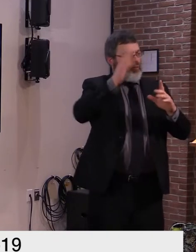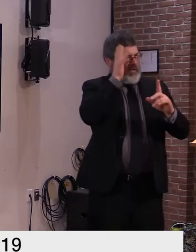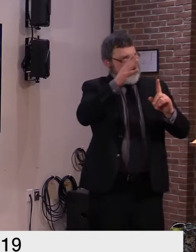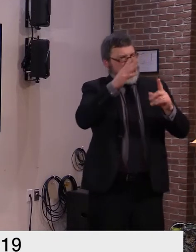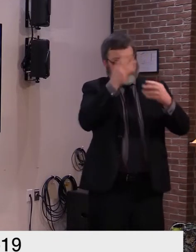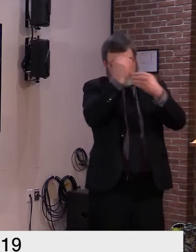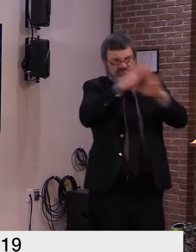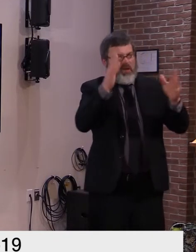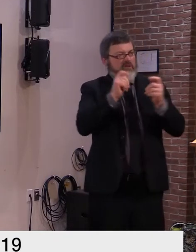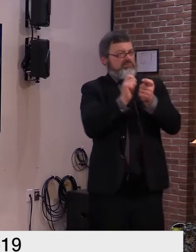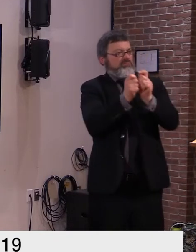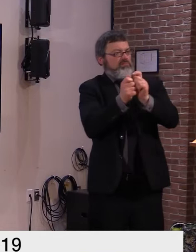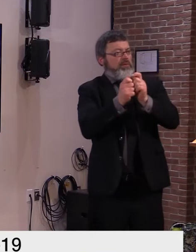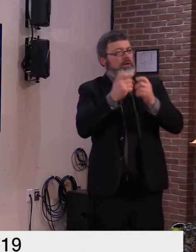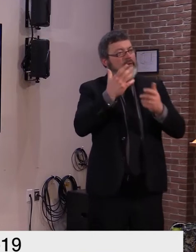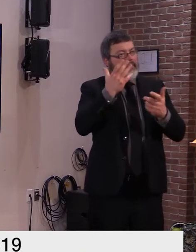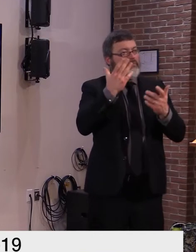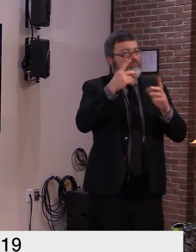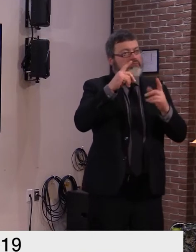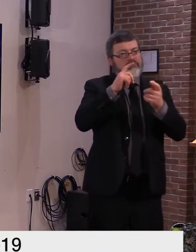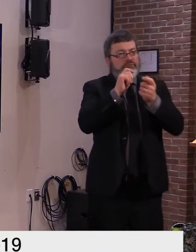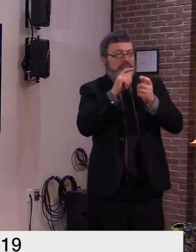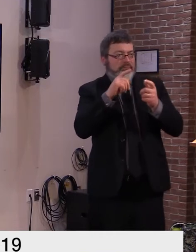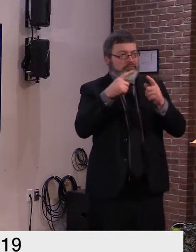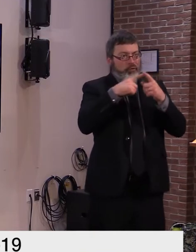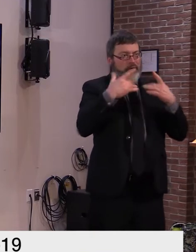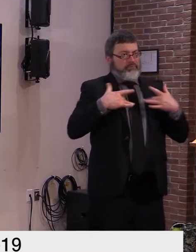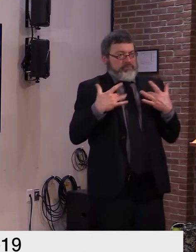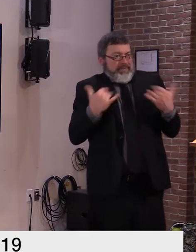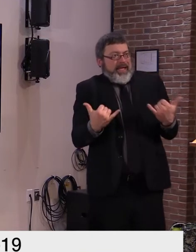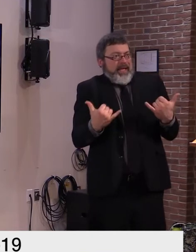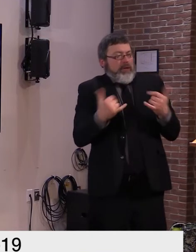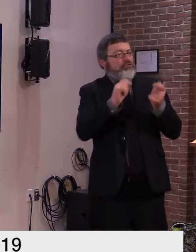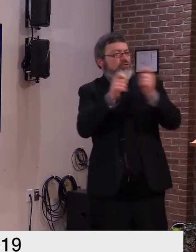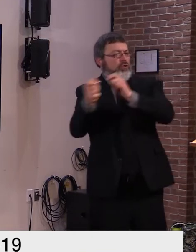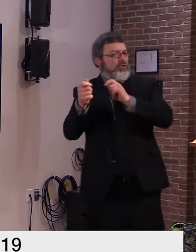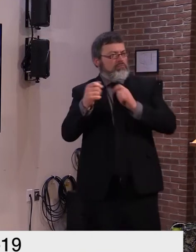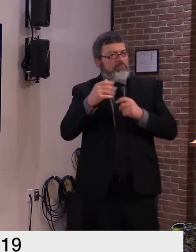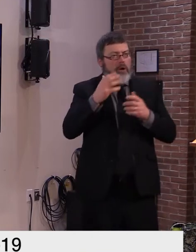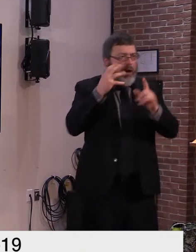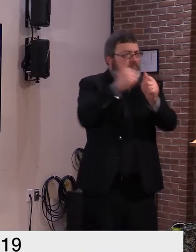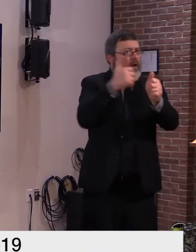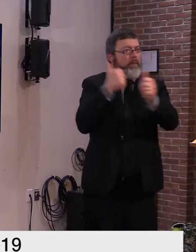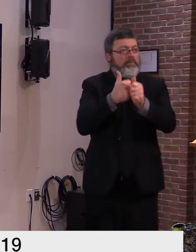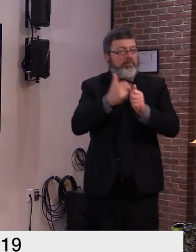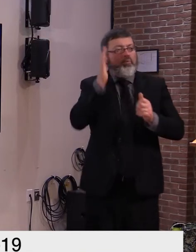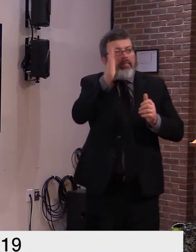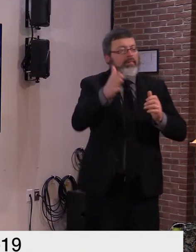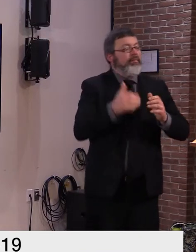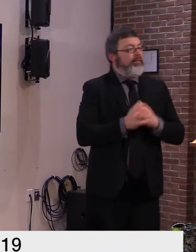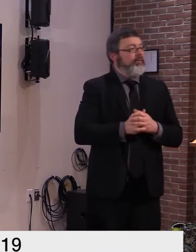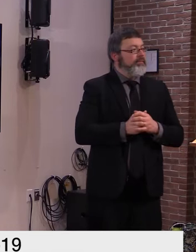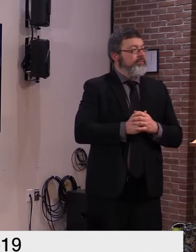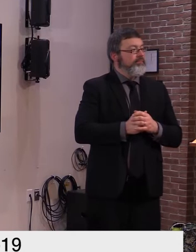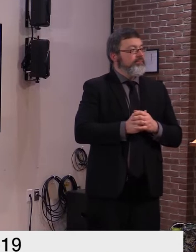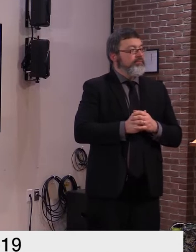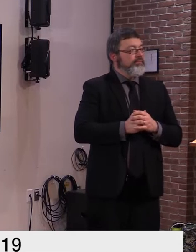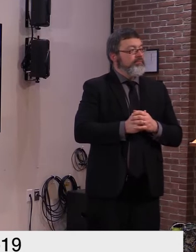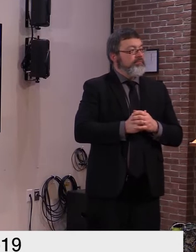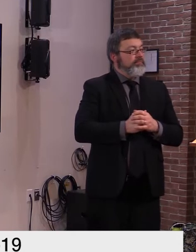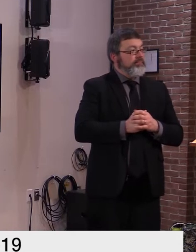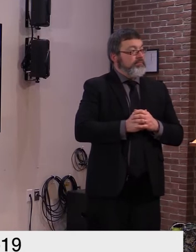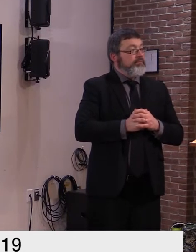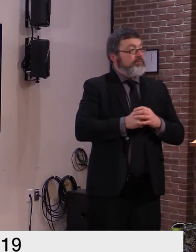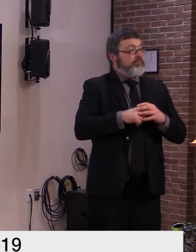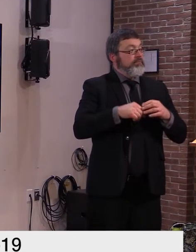sign up and get most alerts and i encourage i encourage everyone in vermont to do so we currently have about 25 000 subscribers